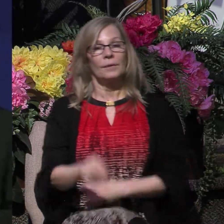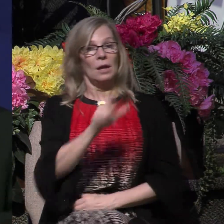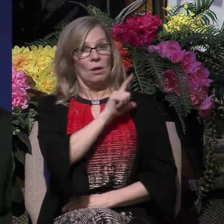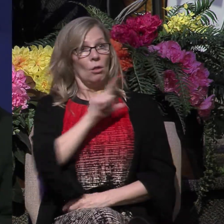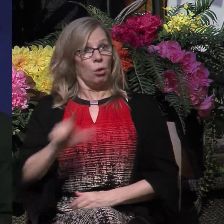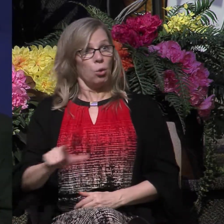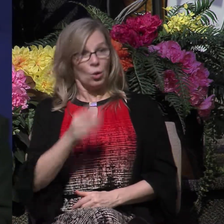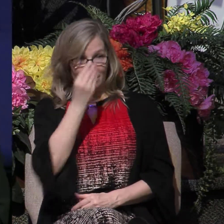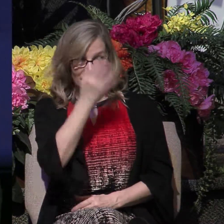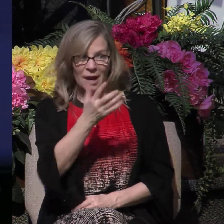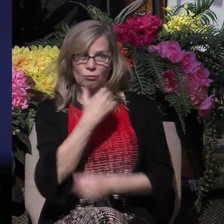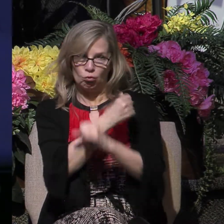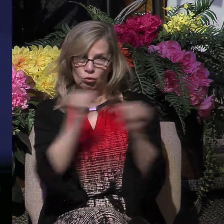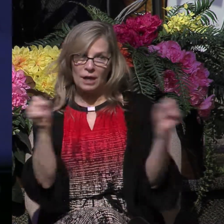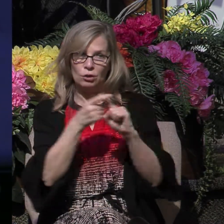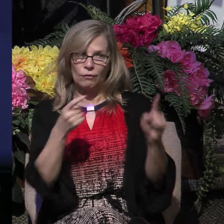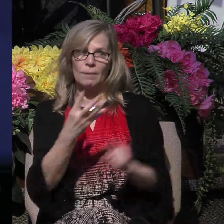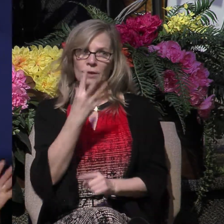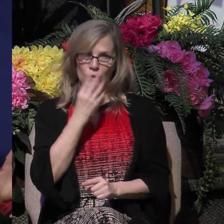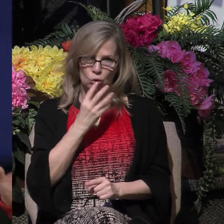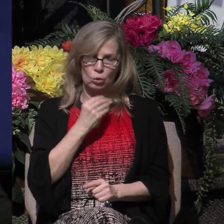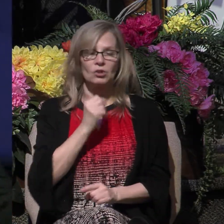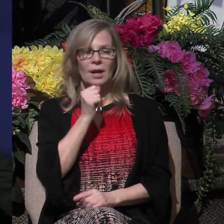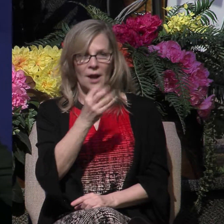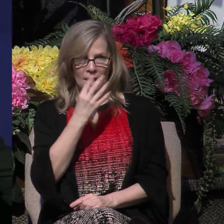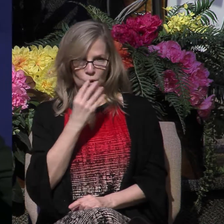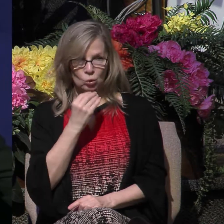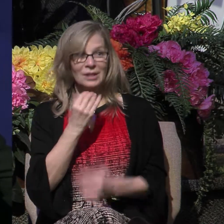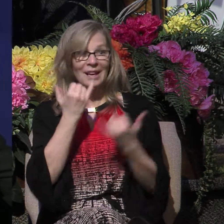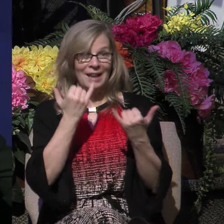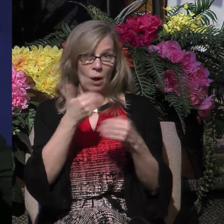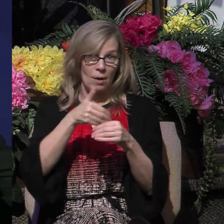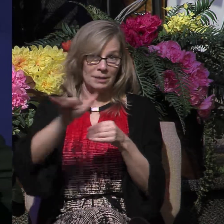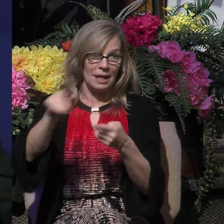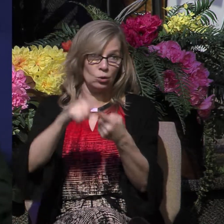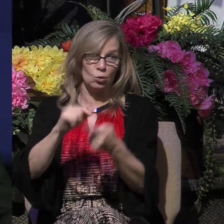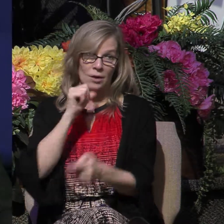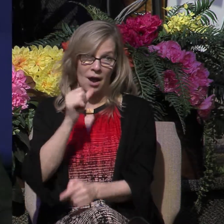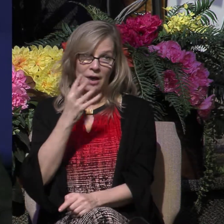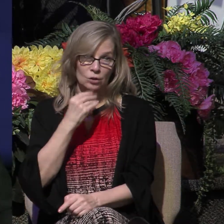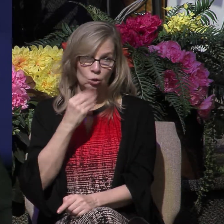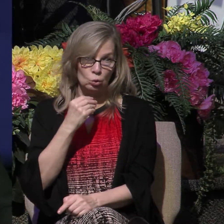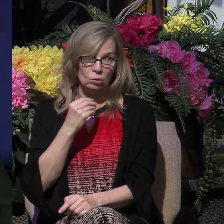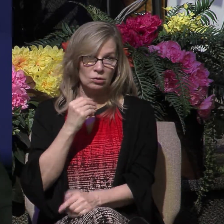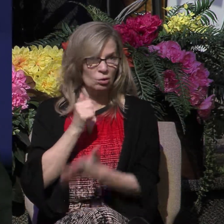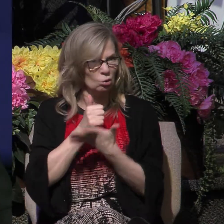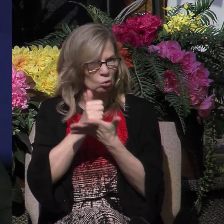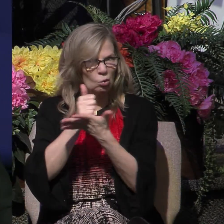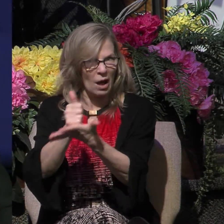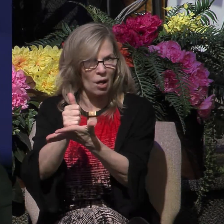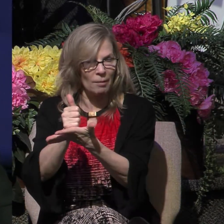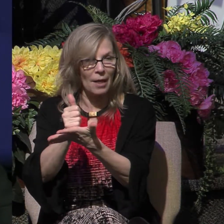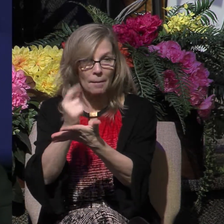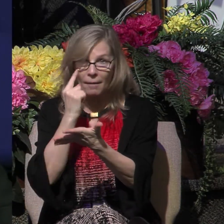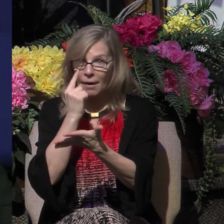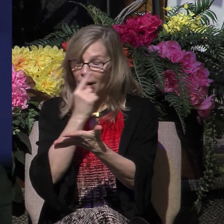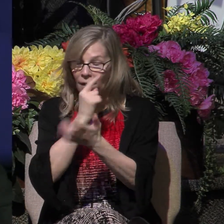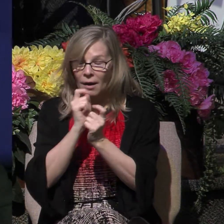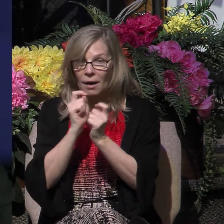you from the Jewish people and from the Gentiles to whom I'm sending you. To open their eyes. Here's what Paul's going to do. To open their